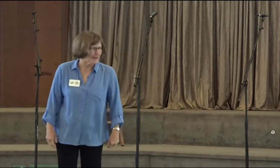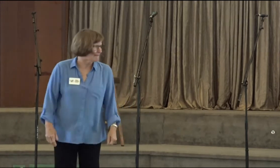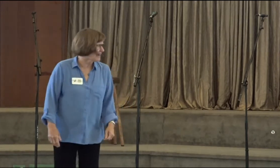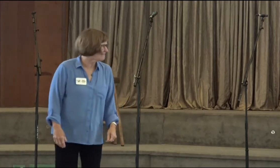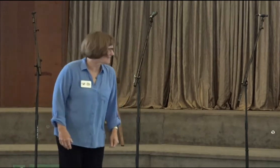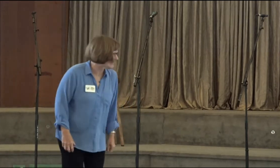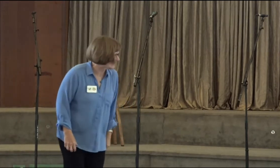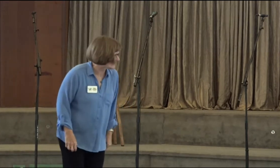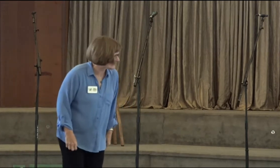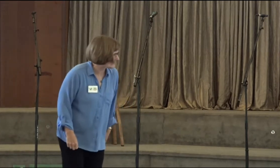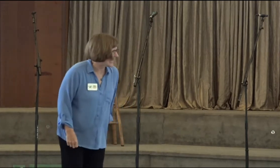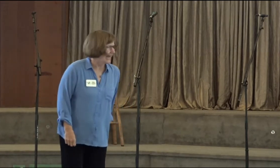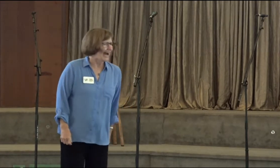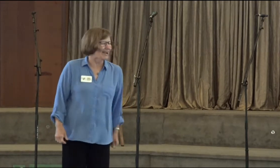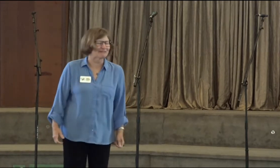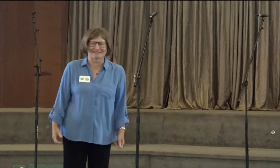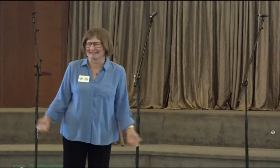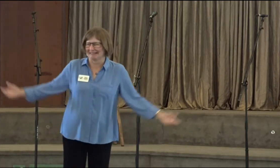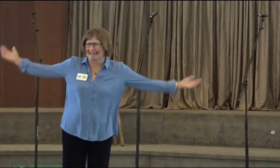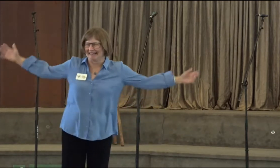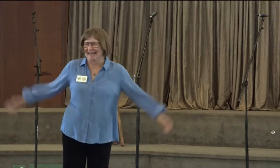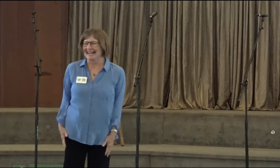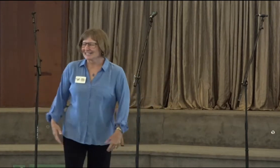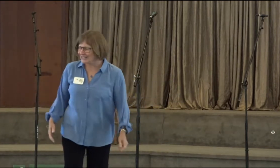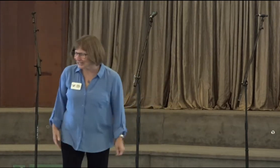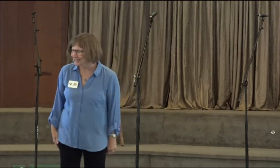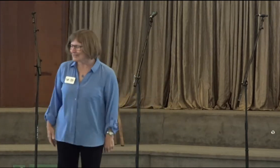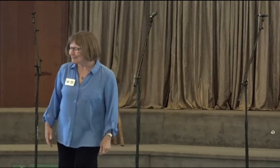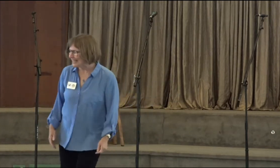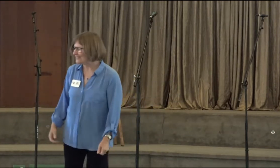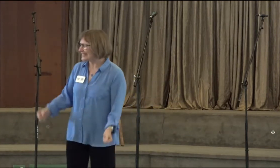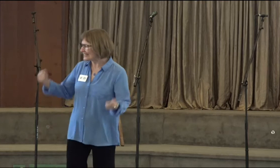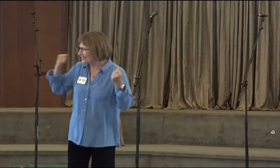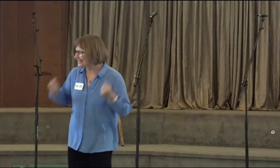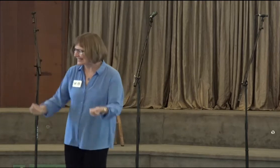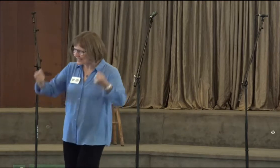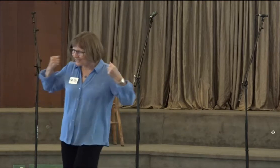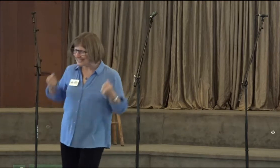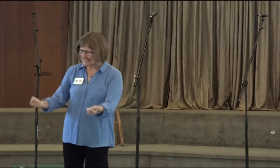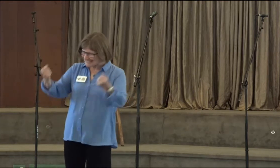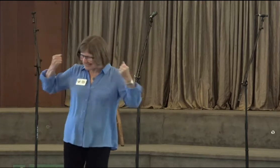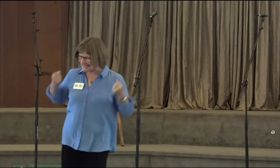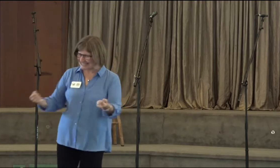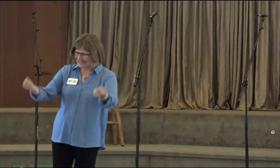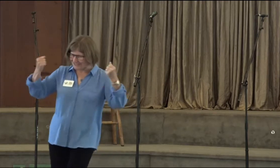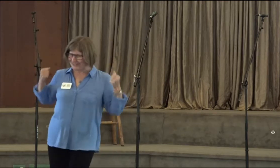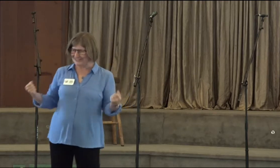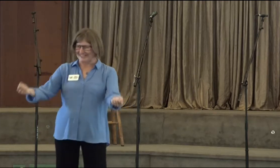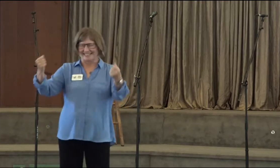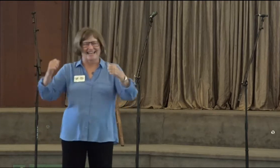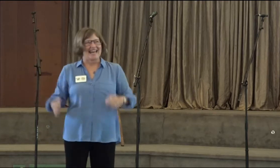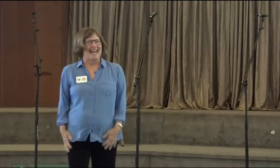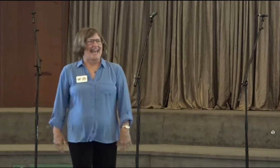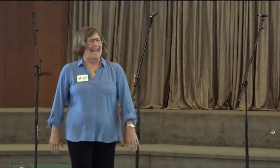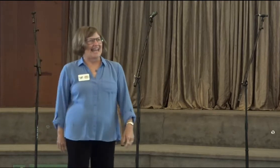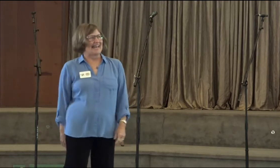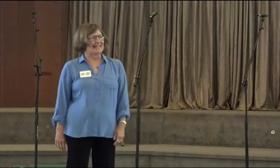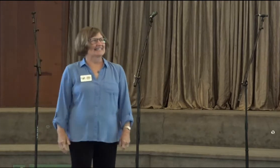stomping my feet. I was stomping my feet. And I was just like trying to get things rolling.